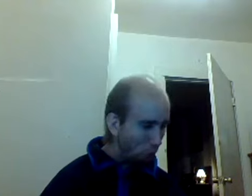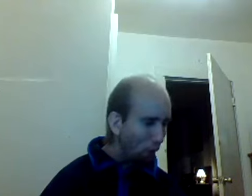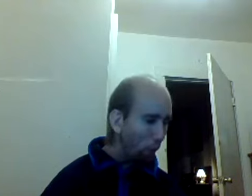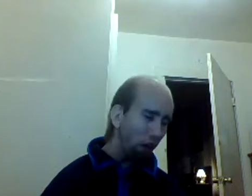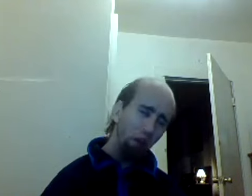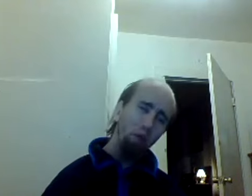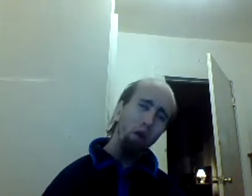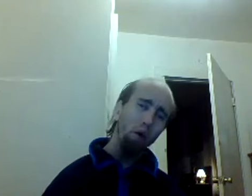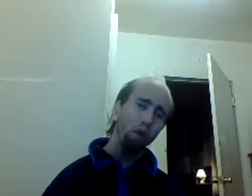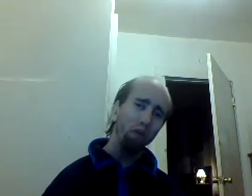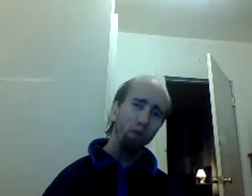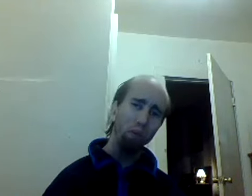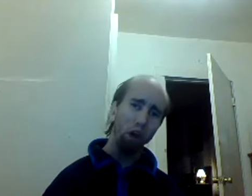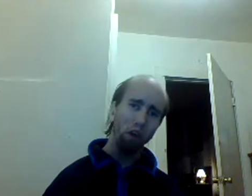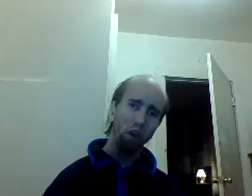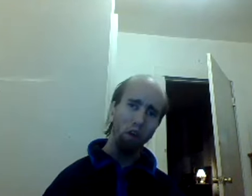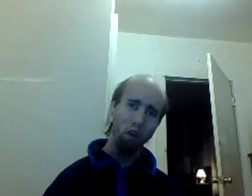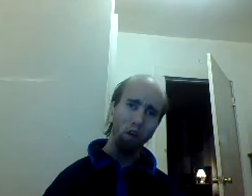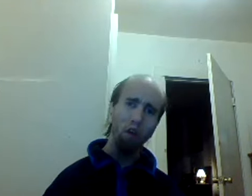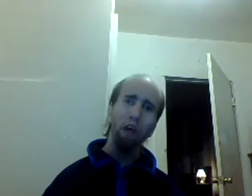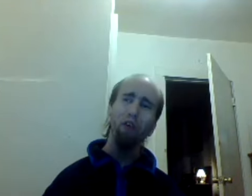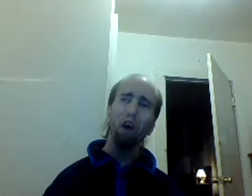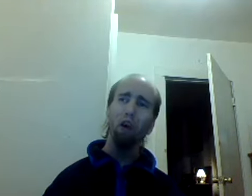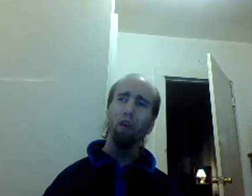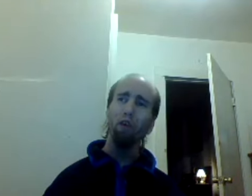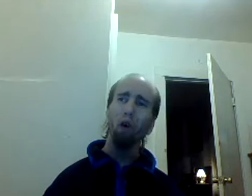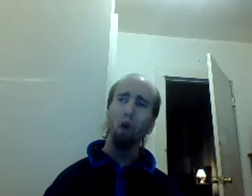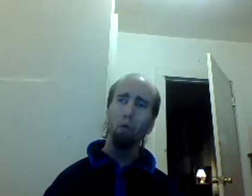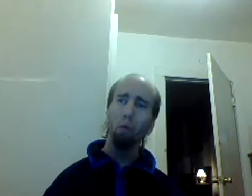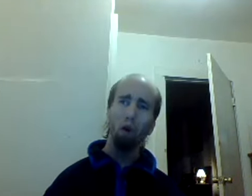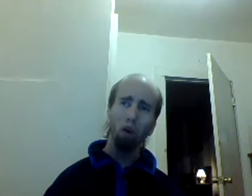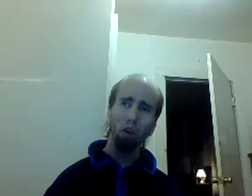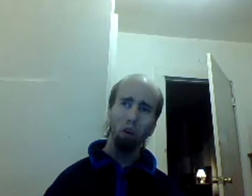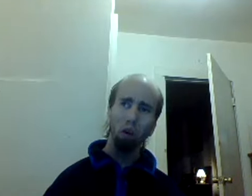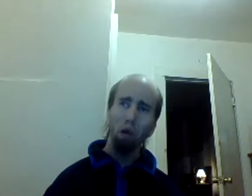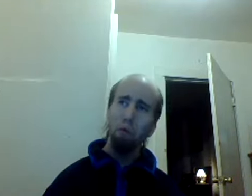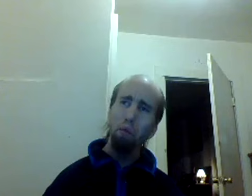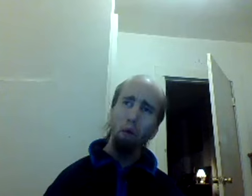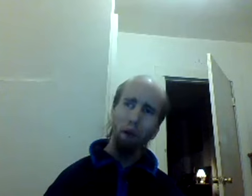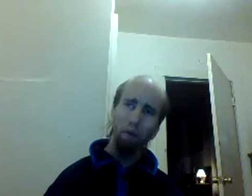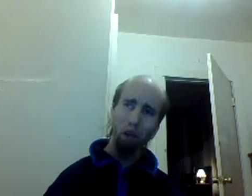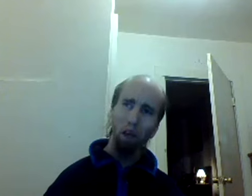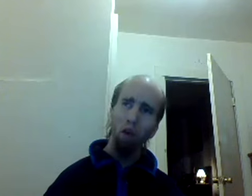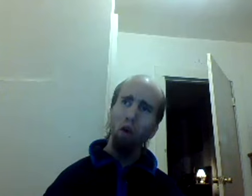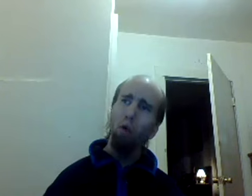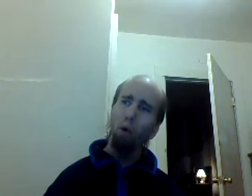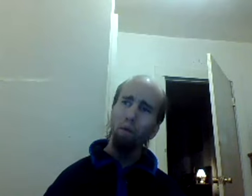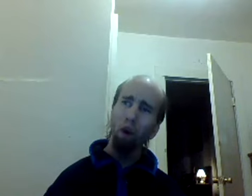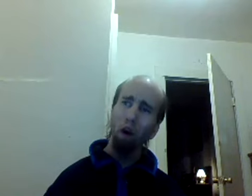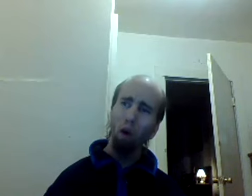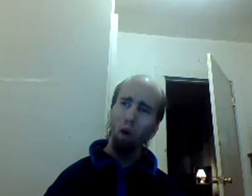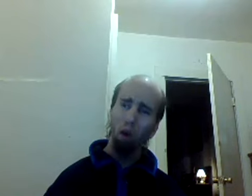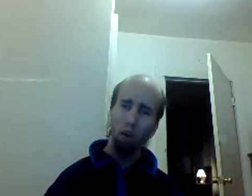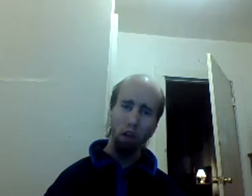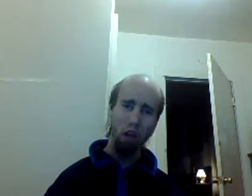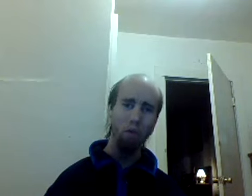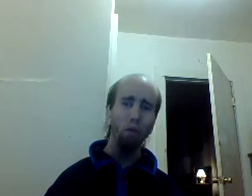well what you don't respect is others hard work people like me who have fought harder than